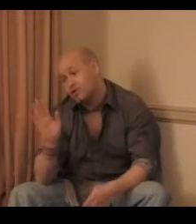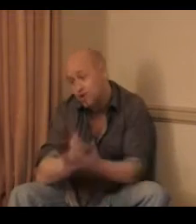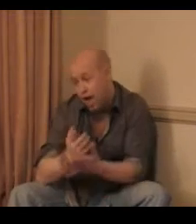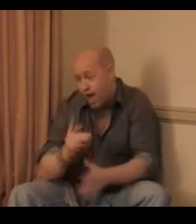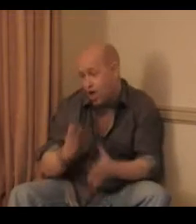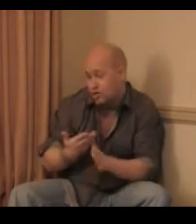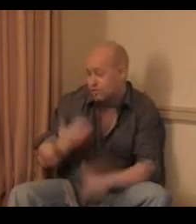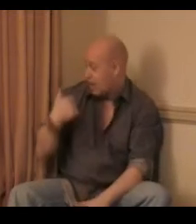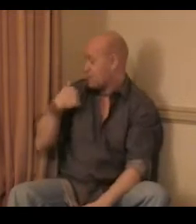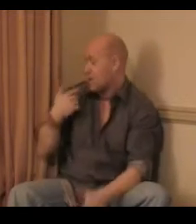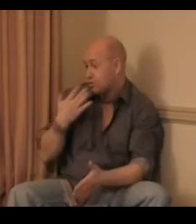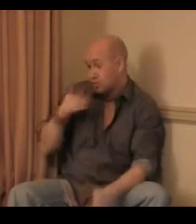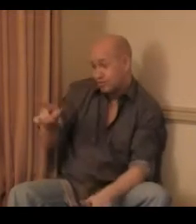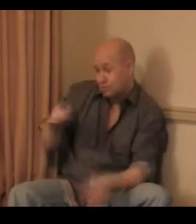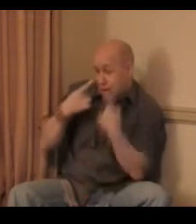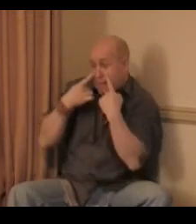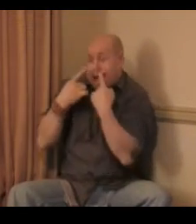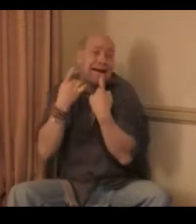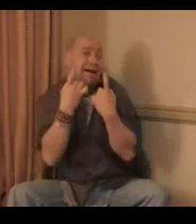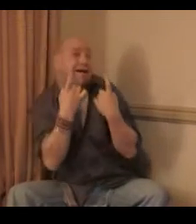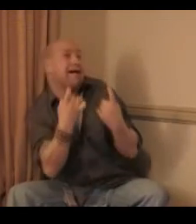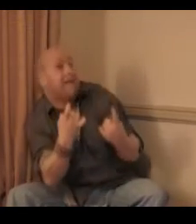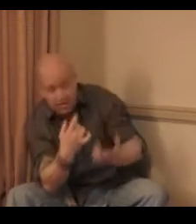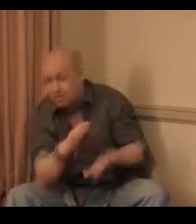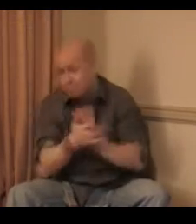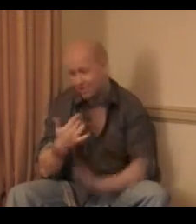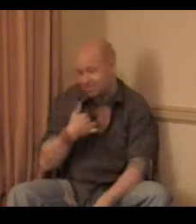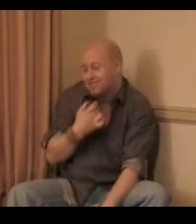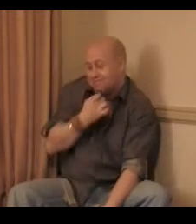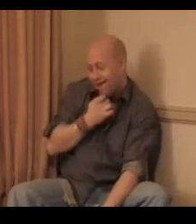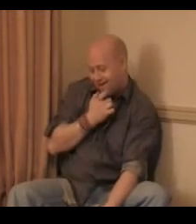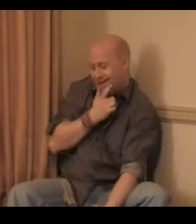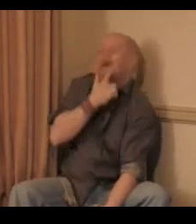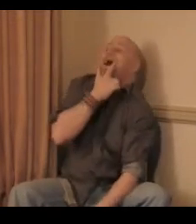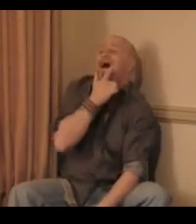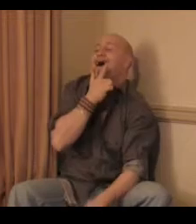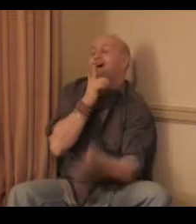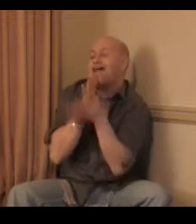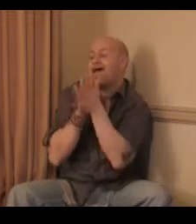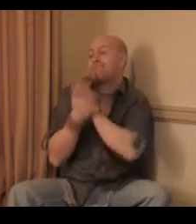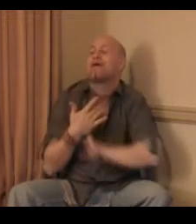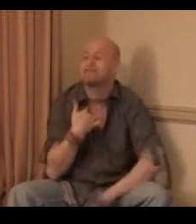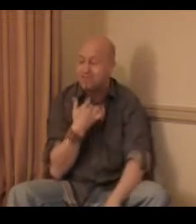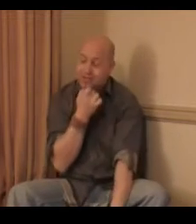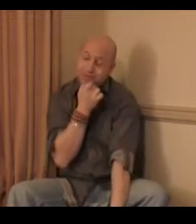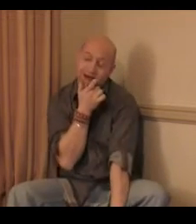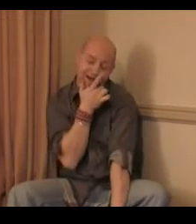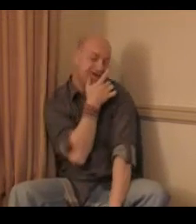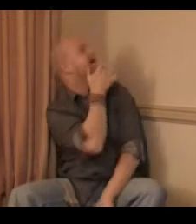At first, when I see you cry Yeah, makes me smile Yeah, it makes me smile